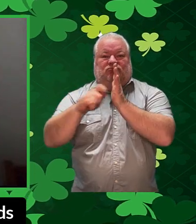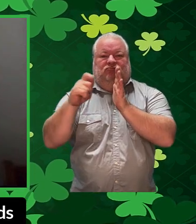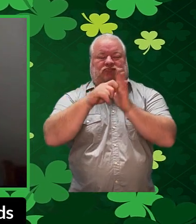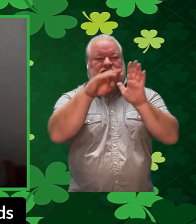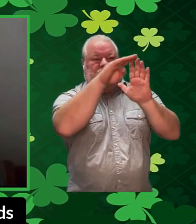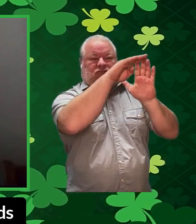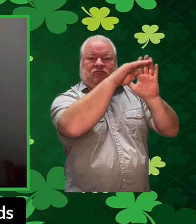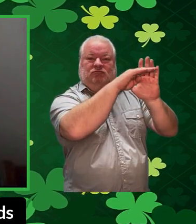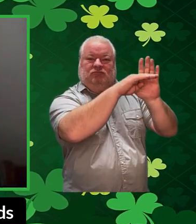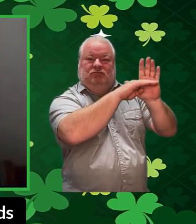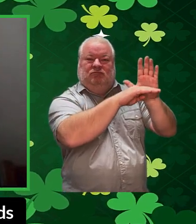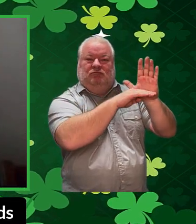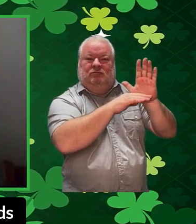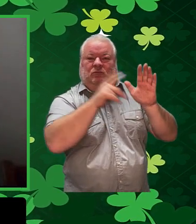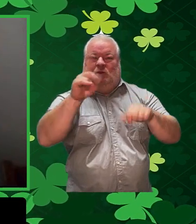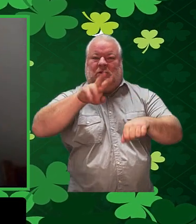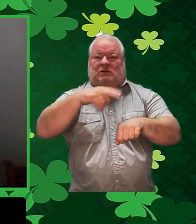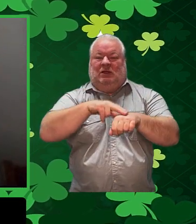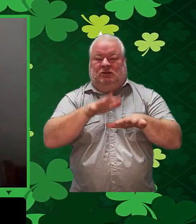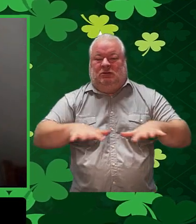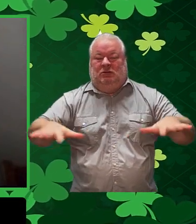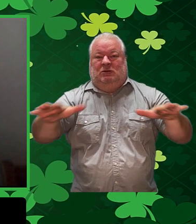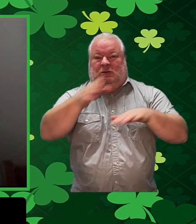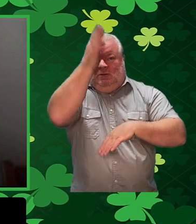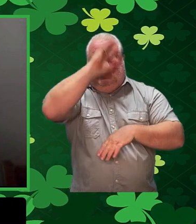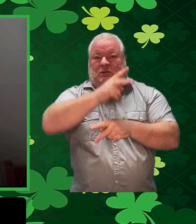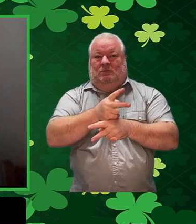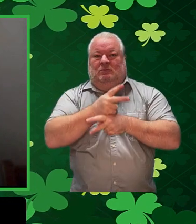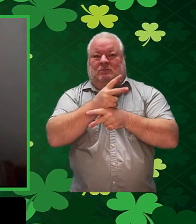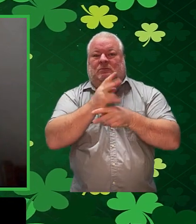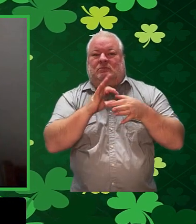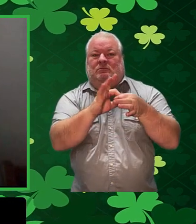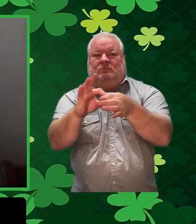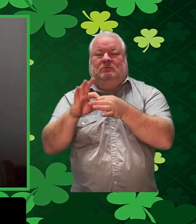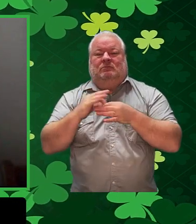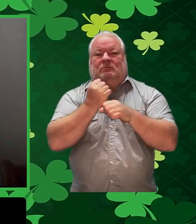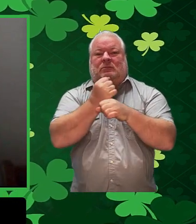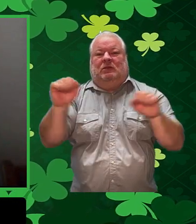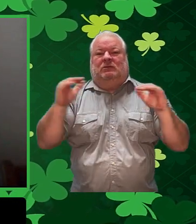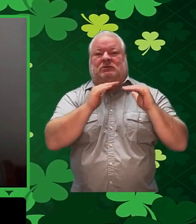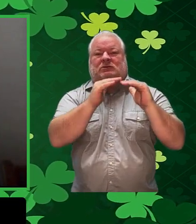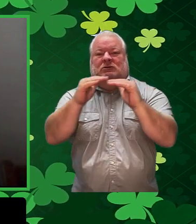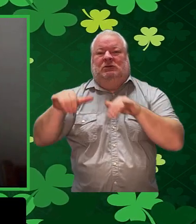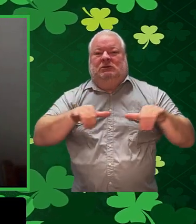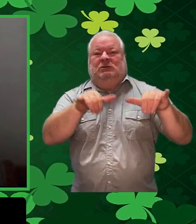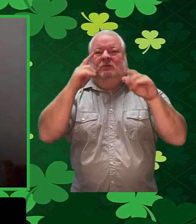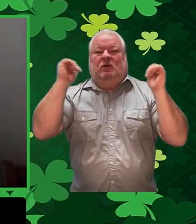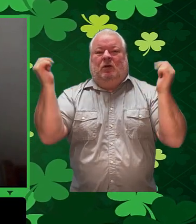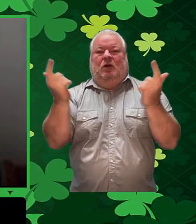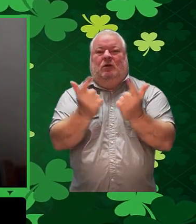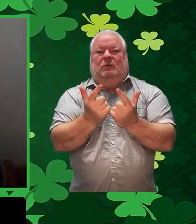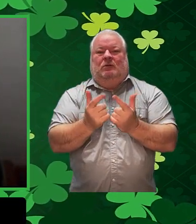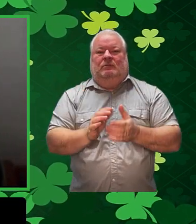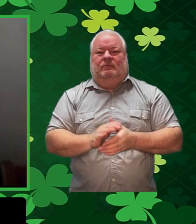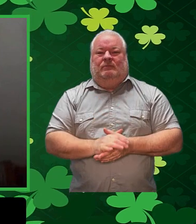republic for which it stands, one nation under God, indivisible, with liberty and justice